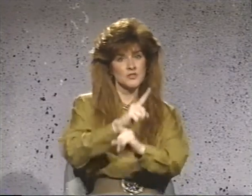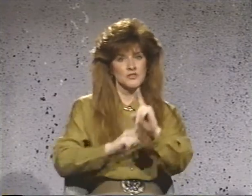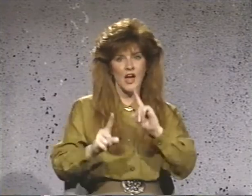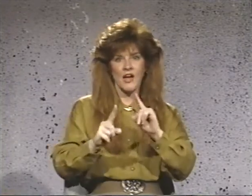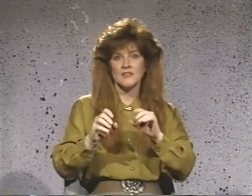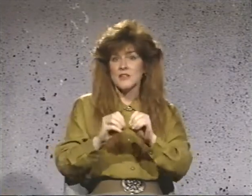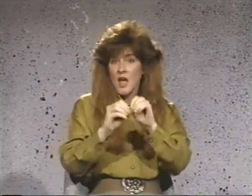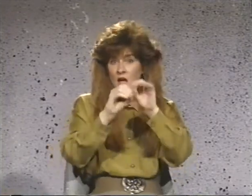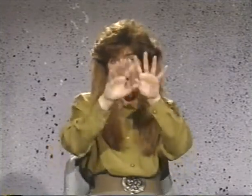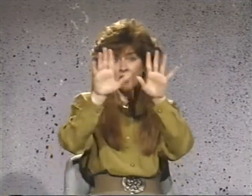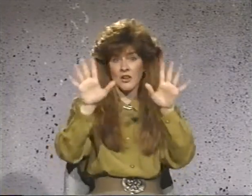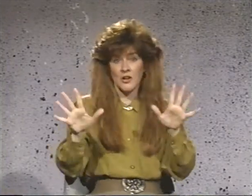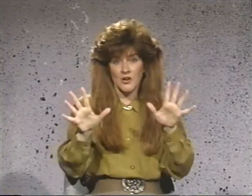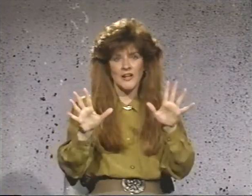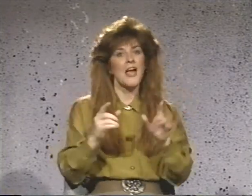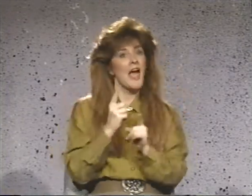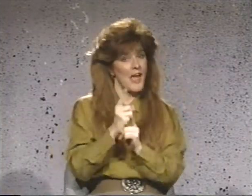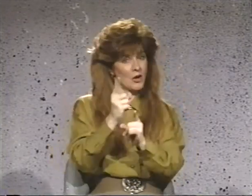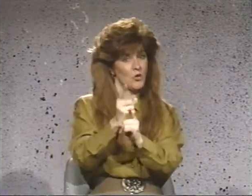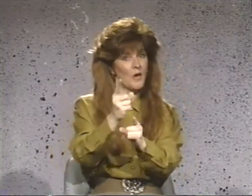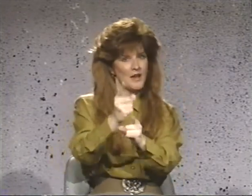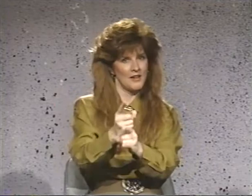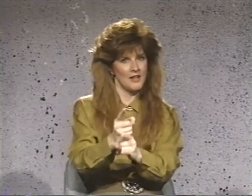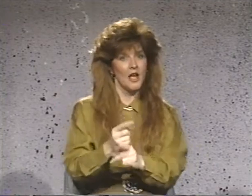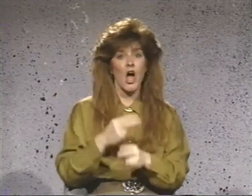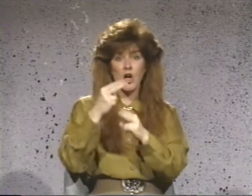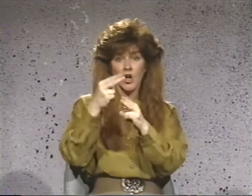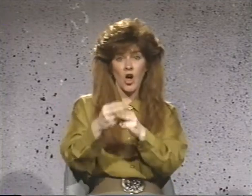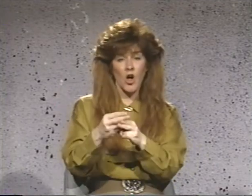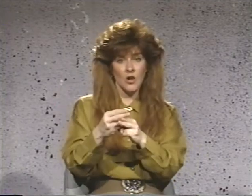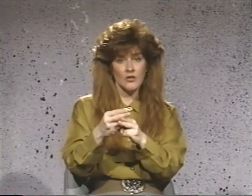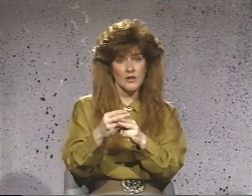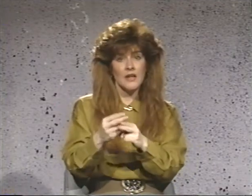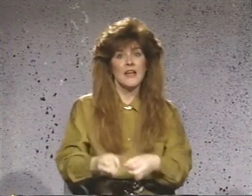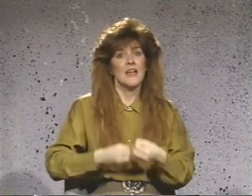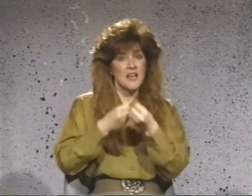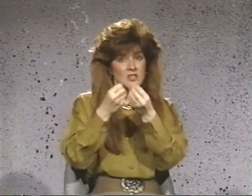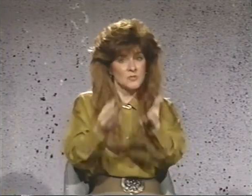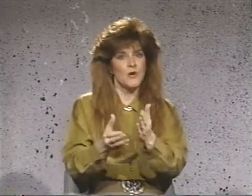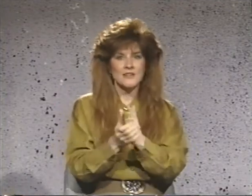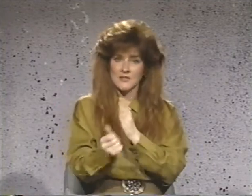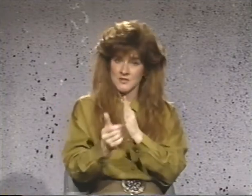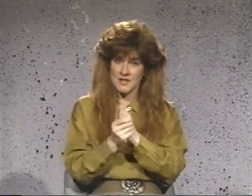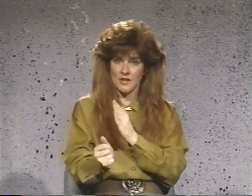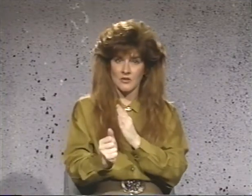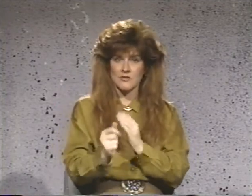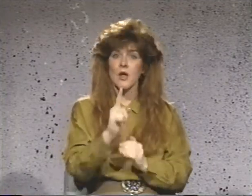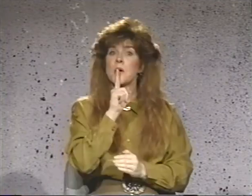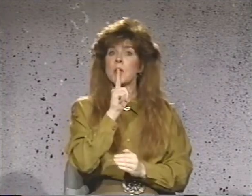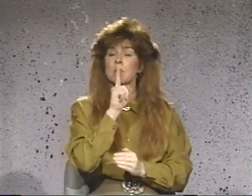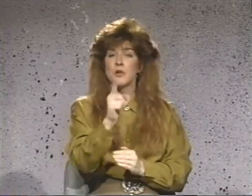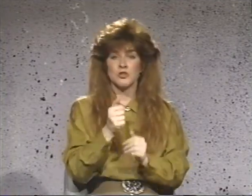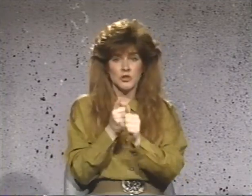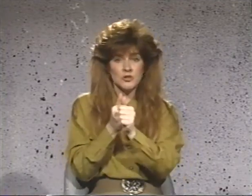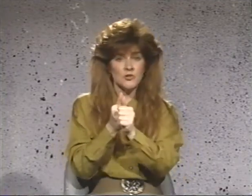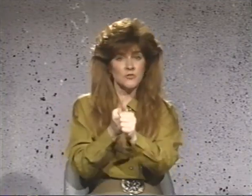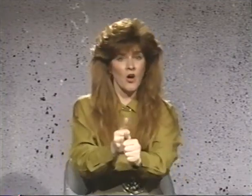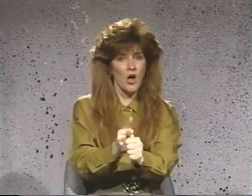signs clearly and correctly called expressive skills. Be sure to follow